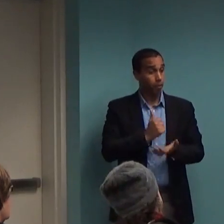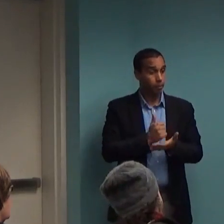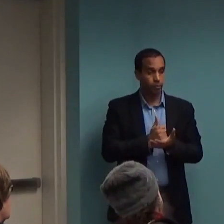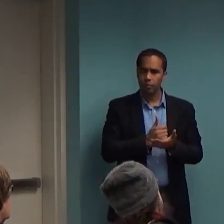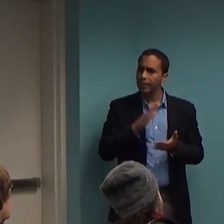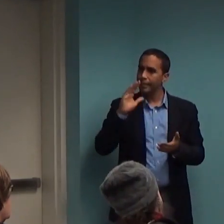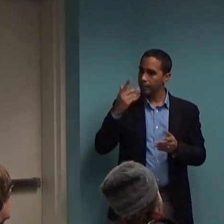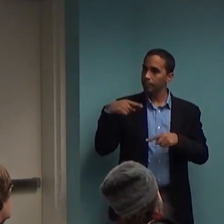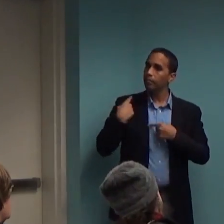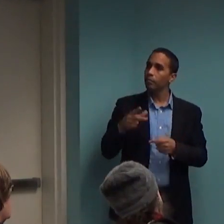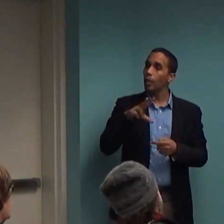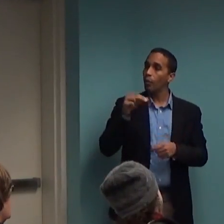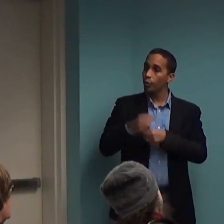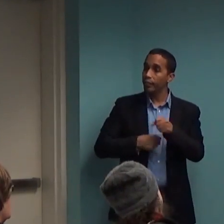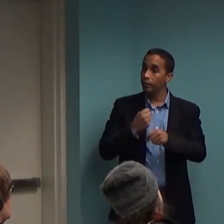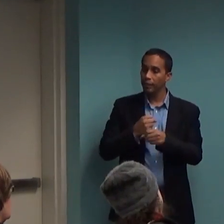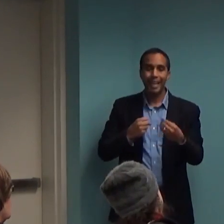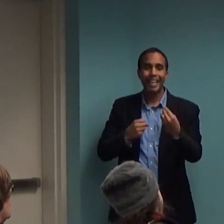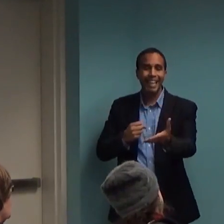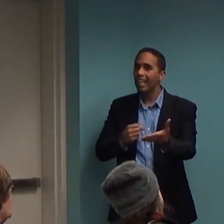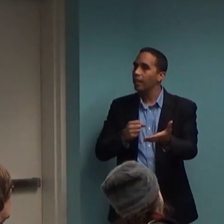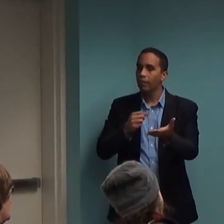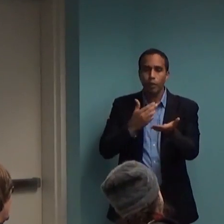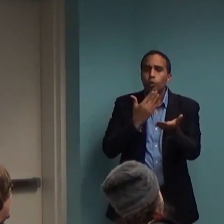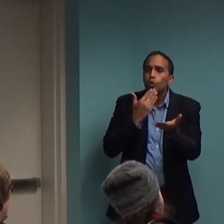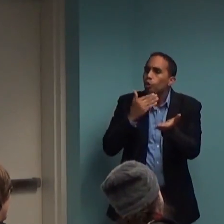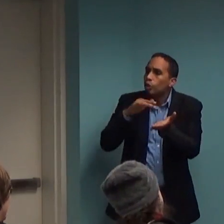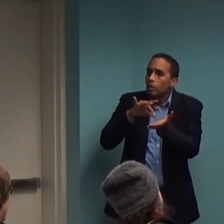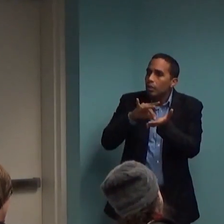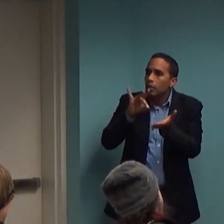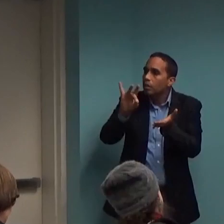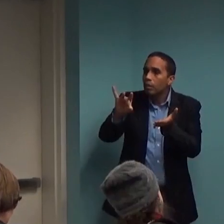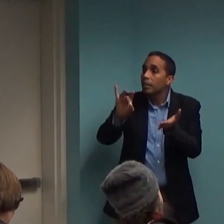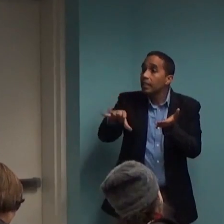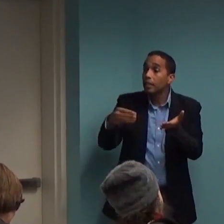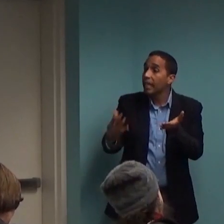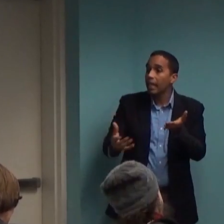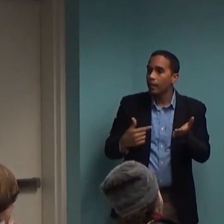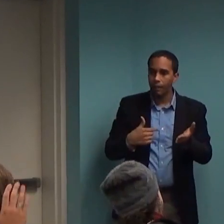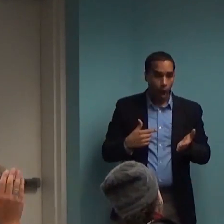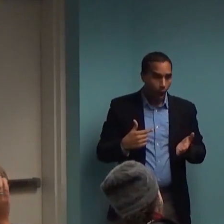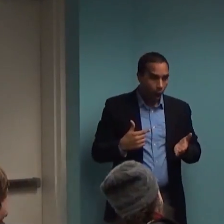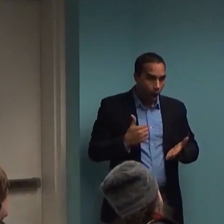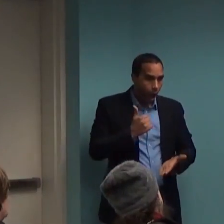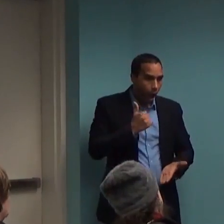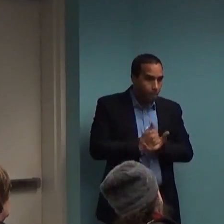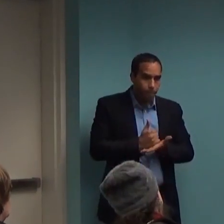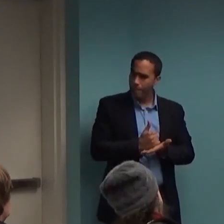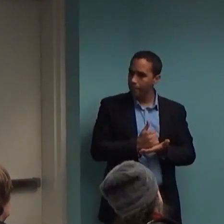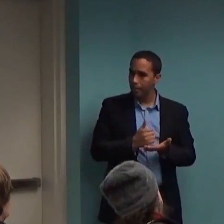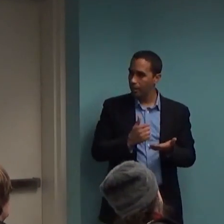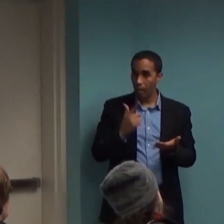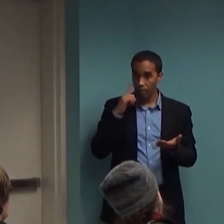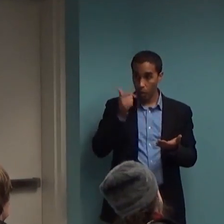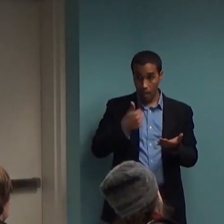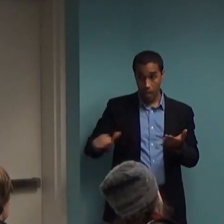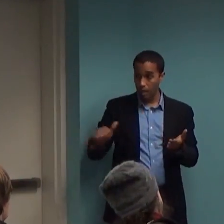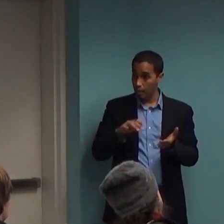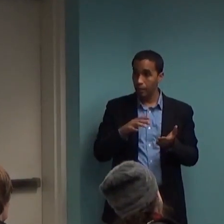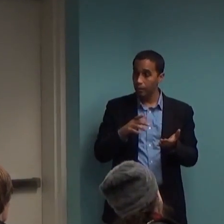respond to a placebo. Just for everything. Yeah. It's like really striking. There was an article in the Journal of American Method Association,